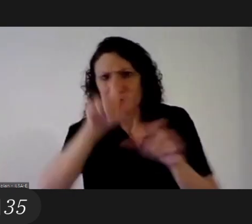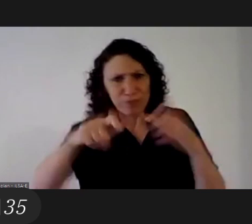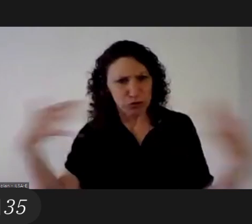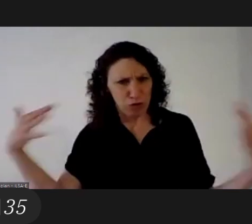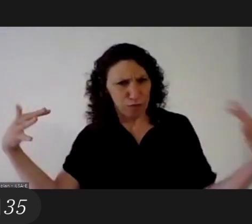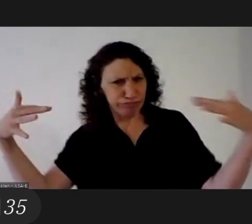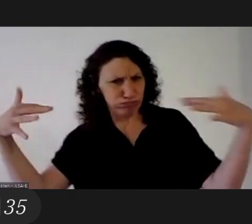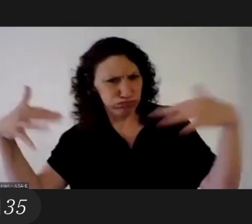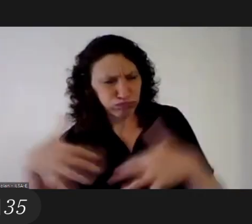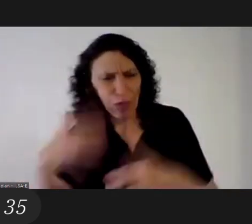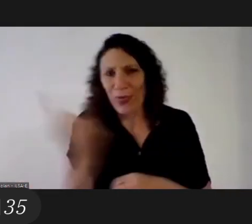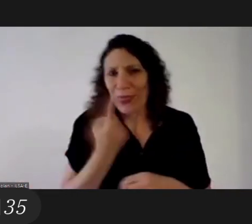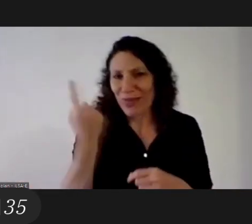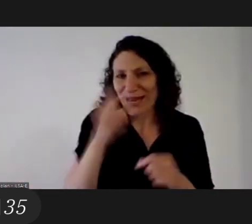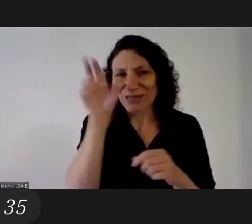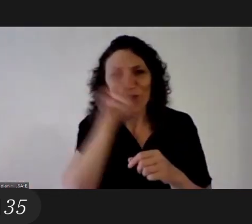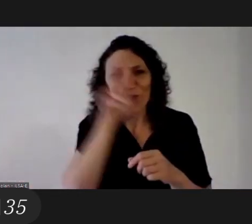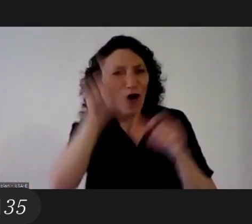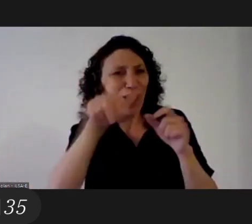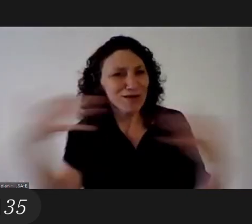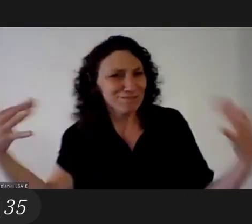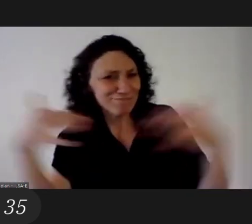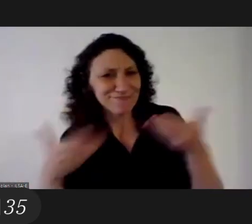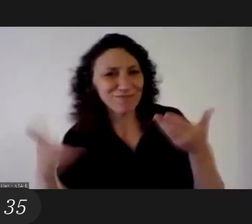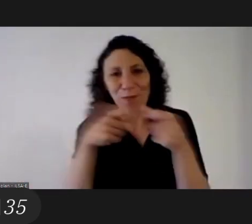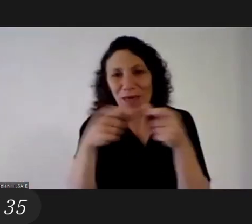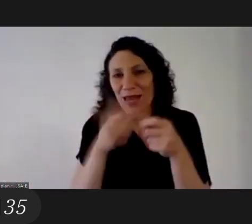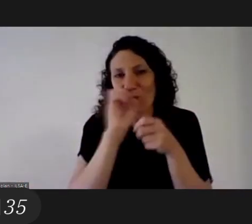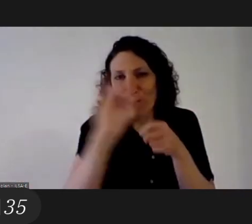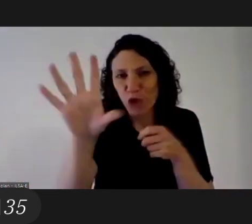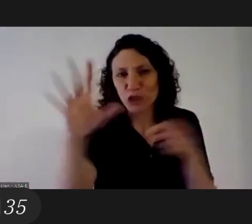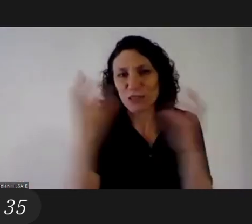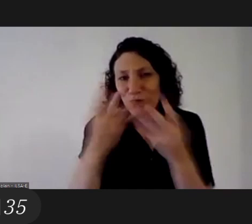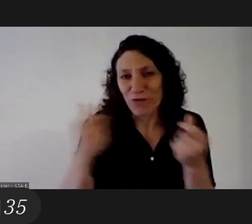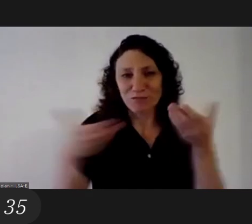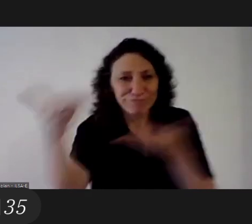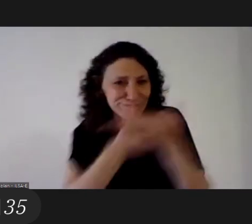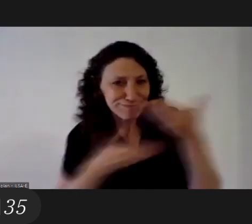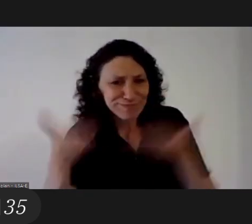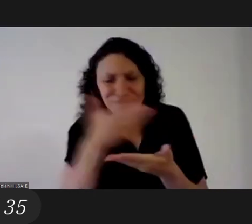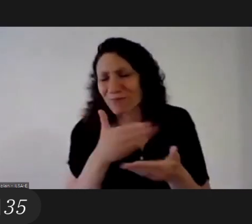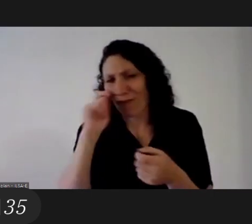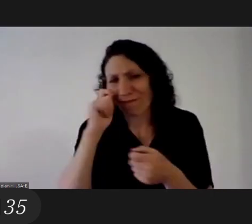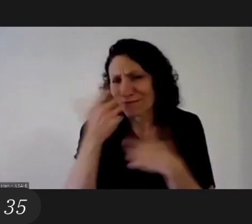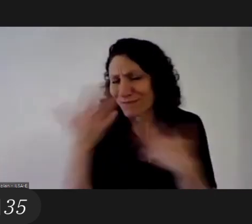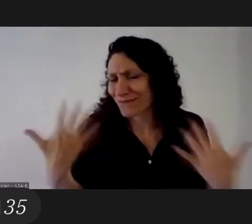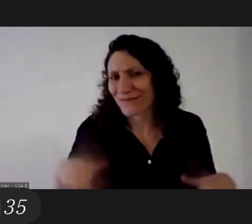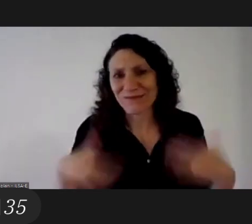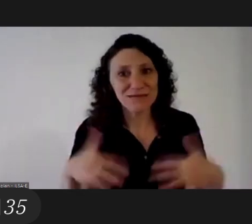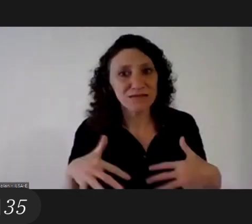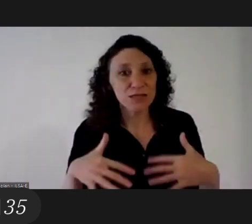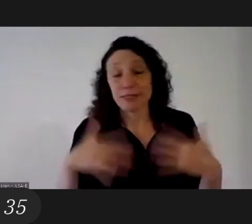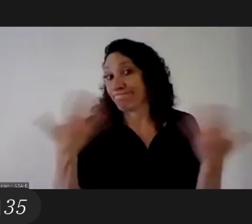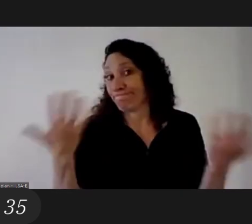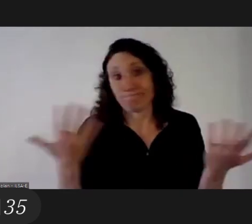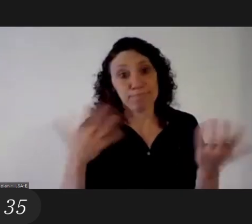built theaters women directors came there was an exchange between the director women directors